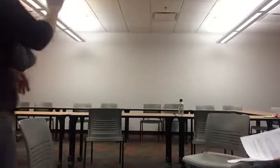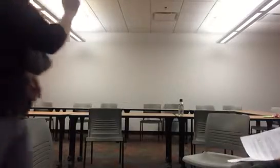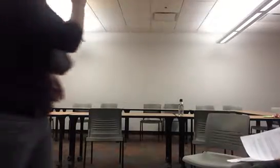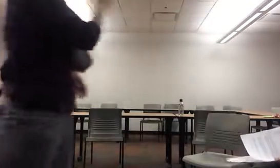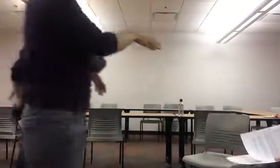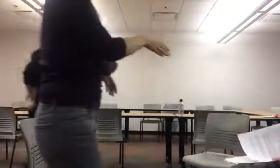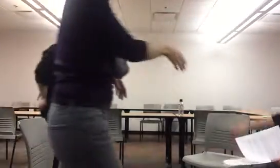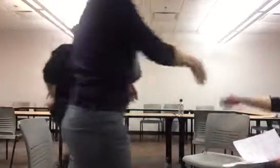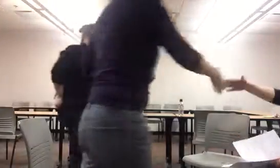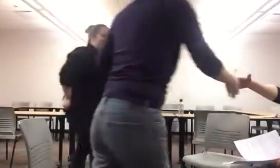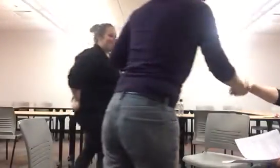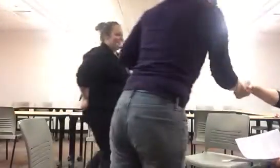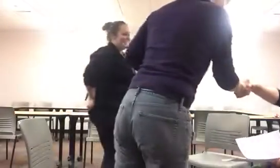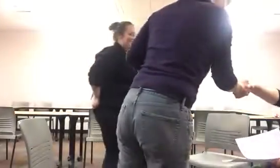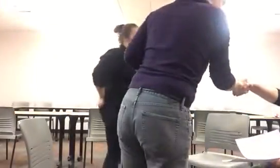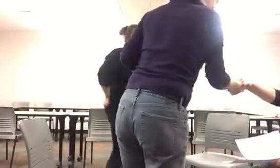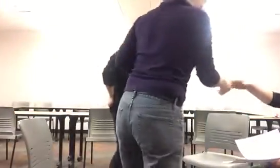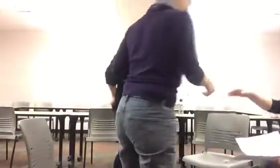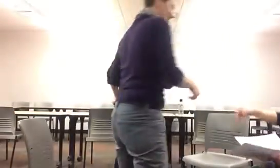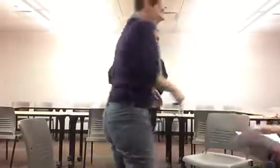Hello, Cora. Hi, Noah.